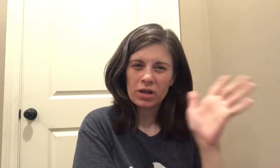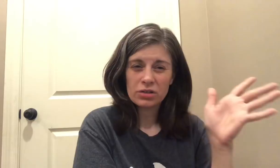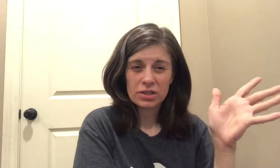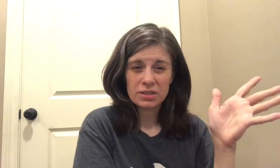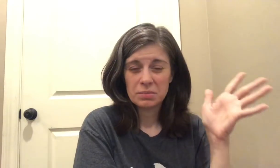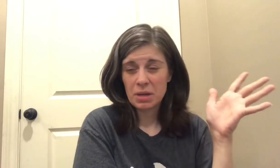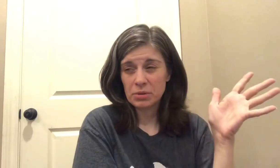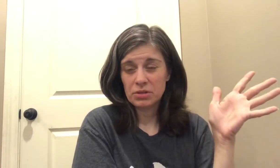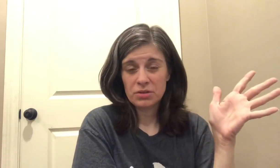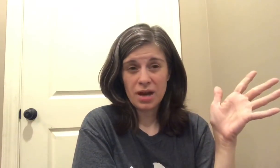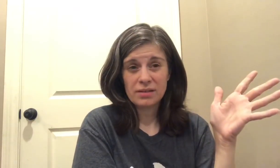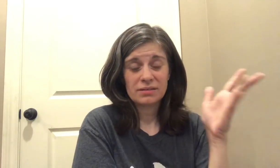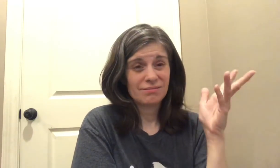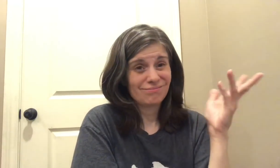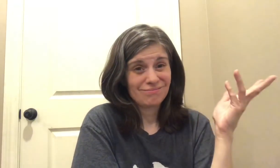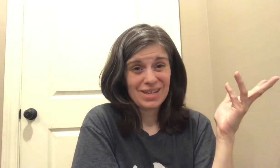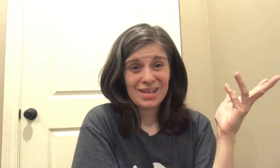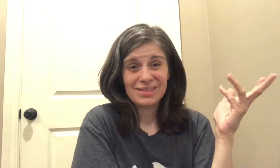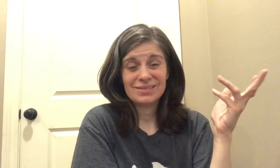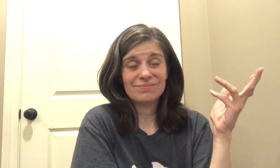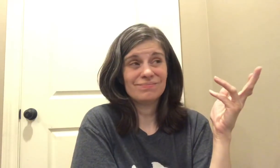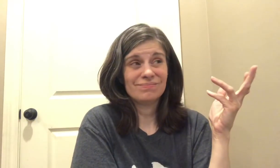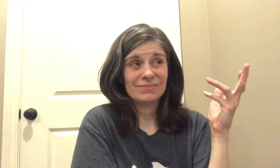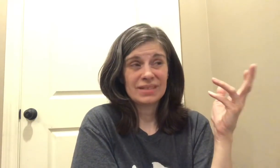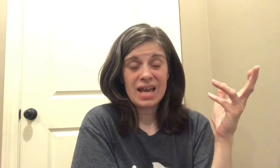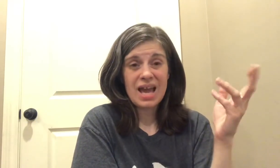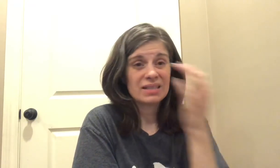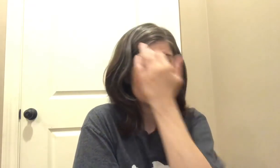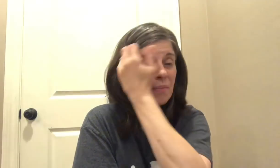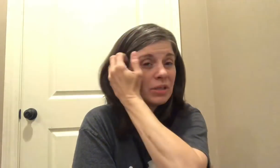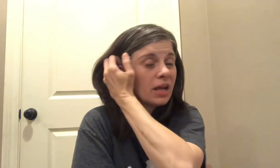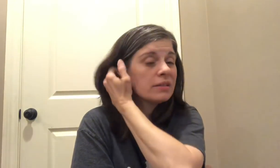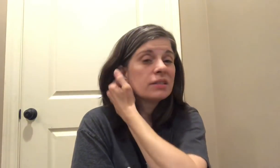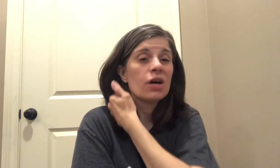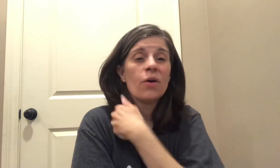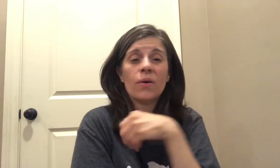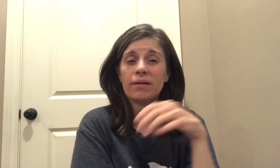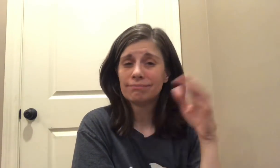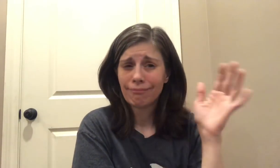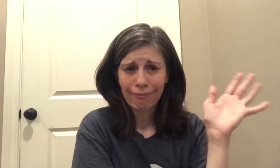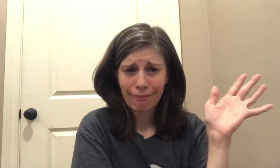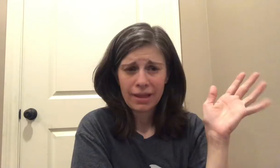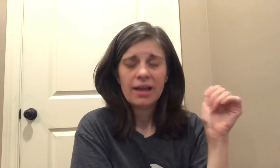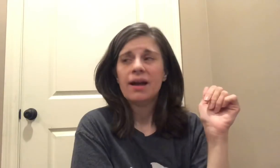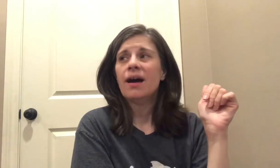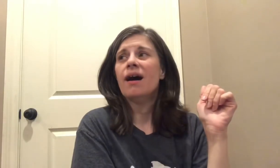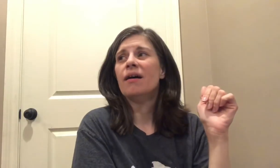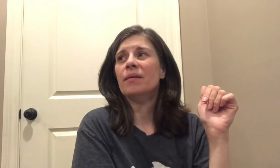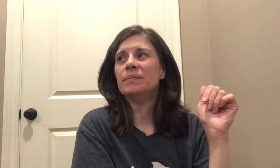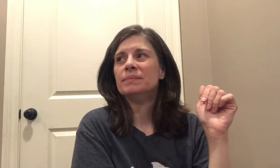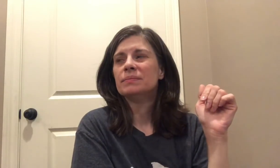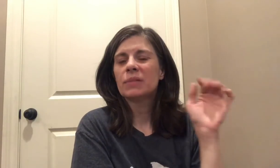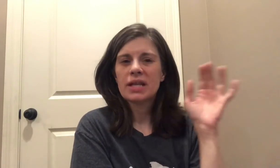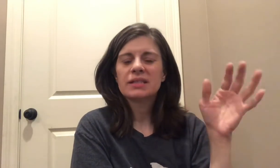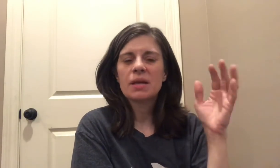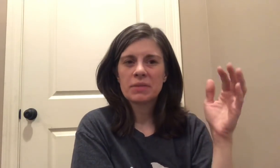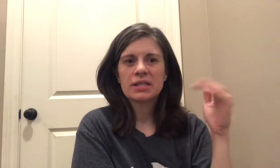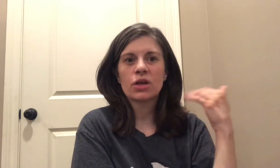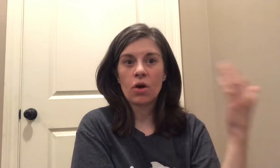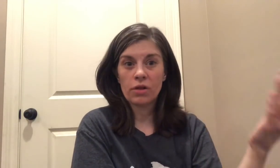energy to be able to do that and it hasn't happened yet so um but it's something it's a goal